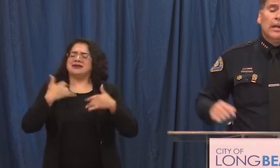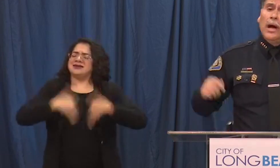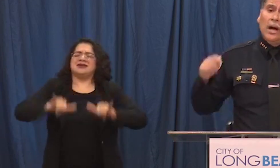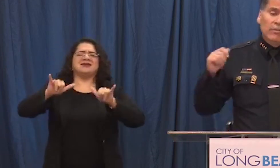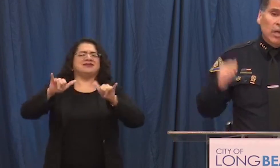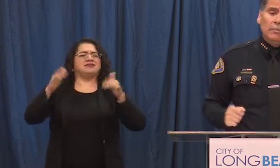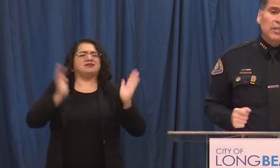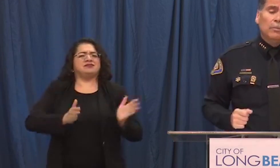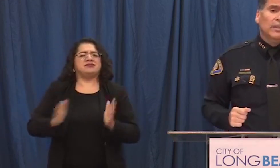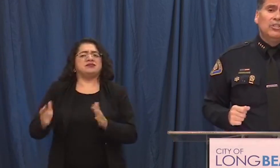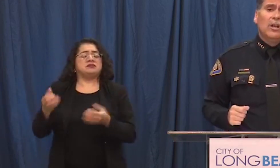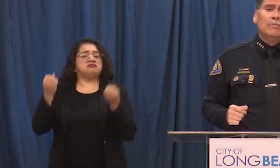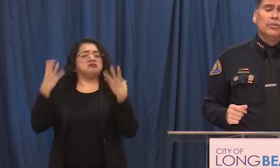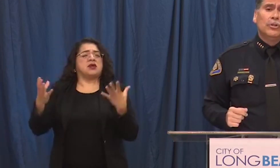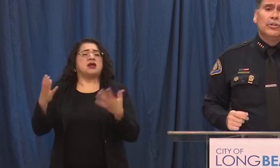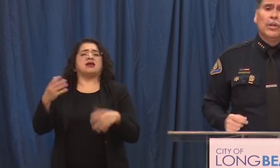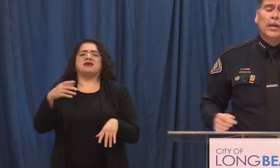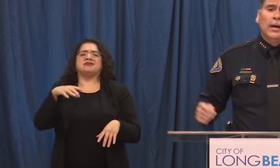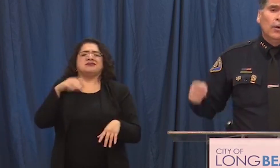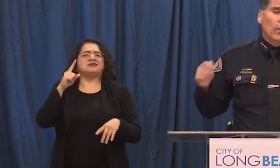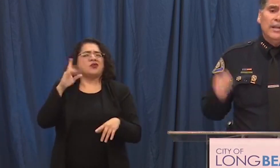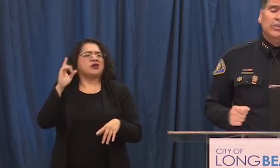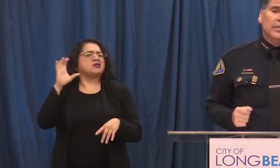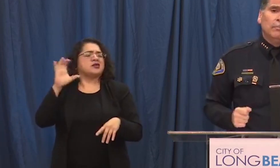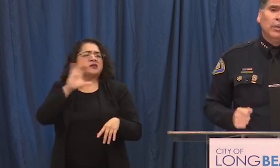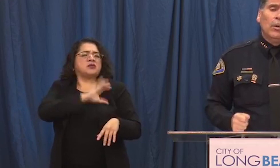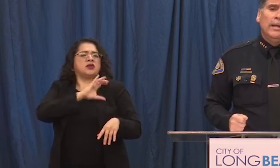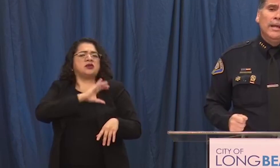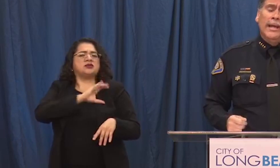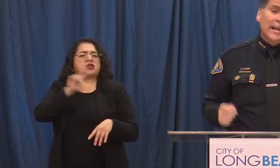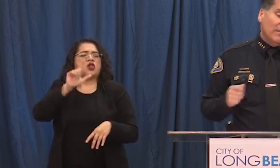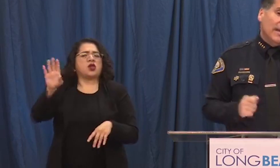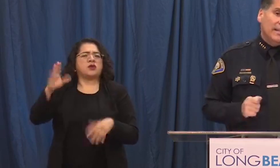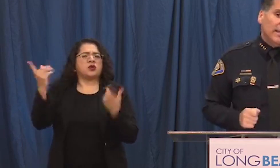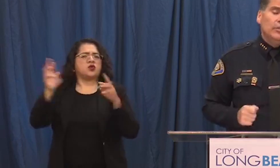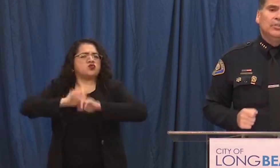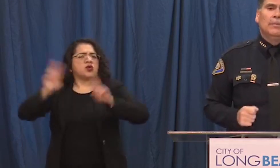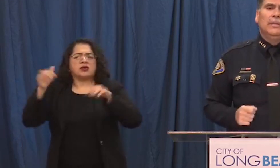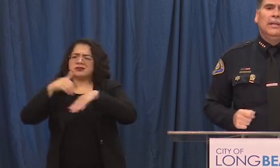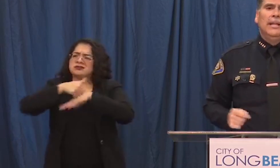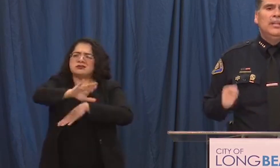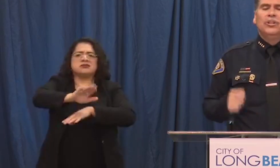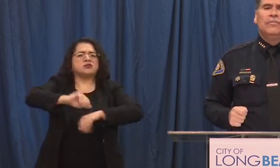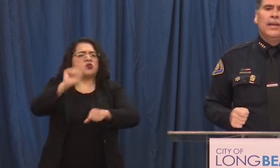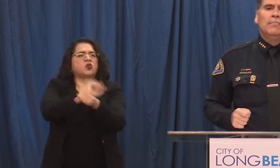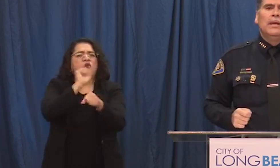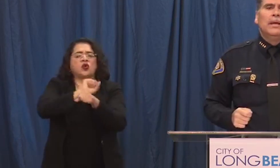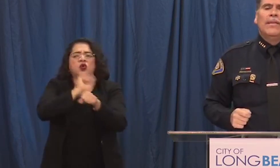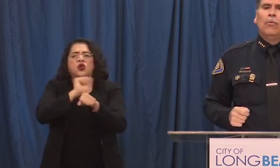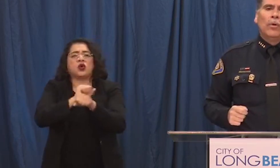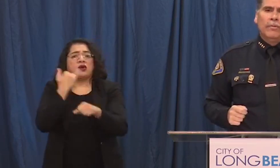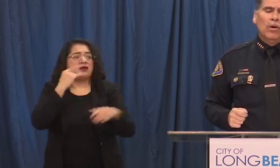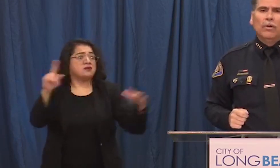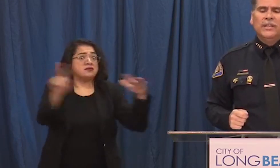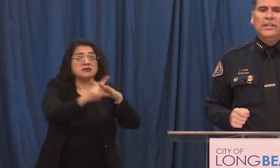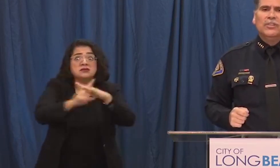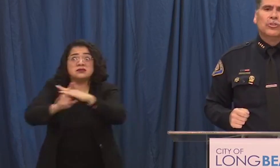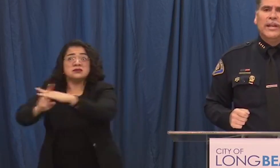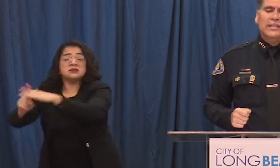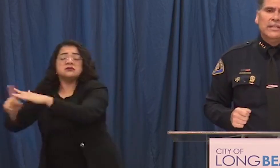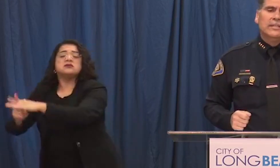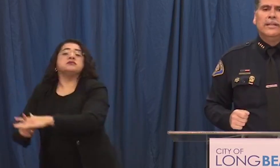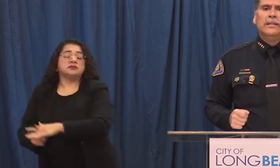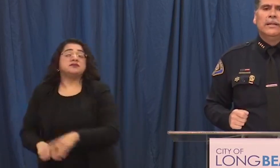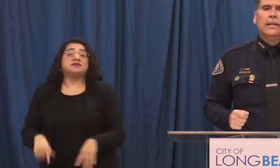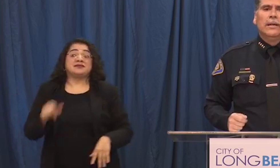of Long Beach police officers uh ready to deploy and I've got to tell you something each of them that were involved in